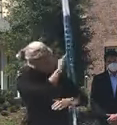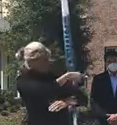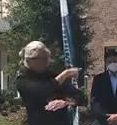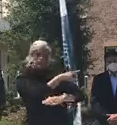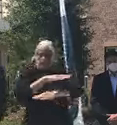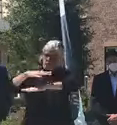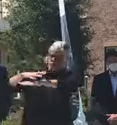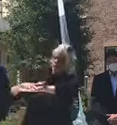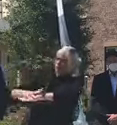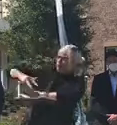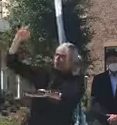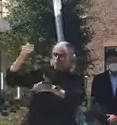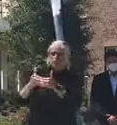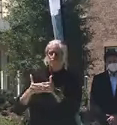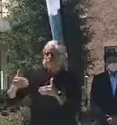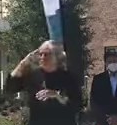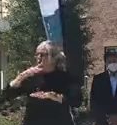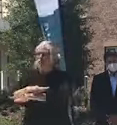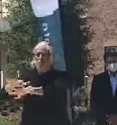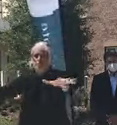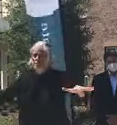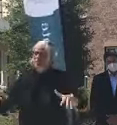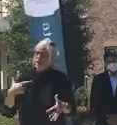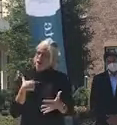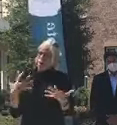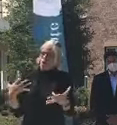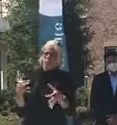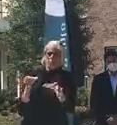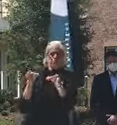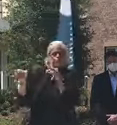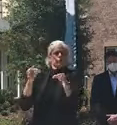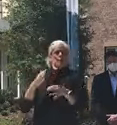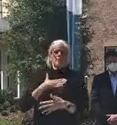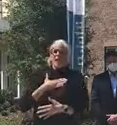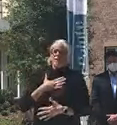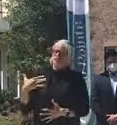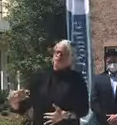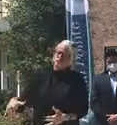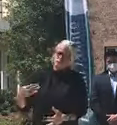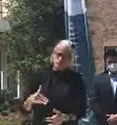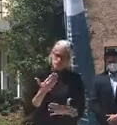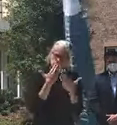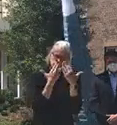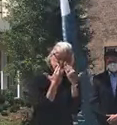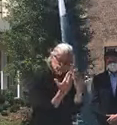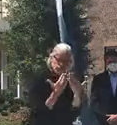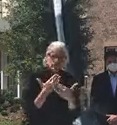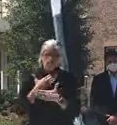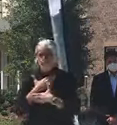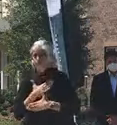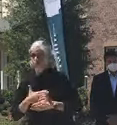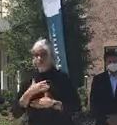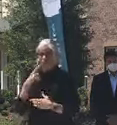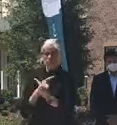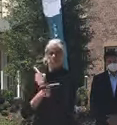And I just want to express my incredible appreciation for the governor's leadership and for the team